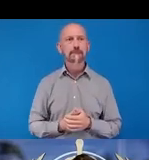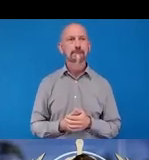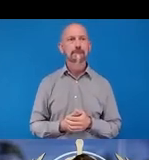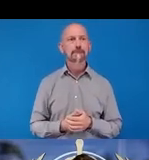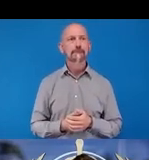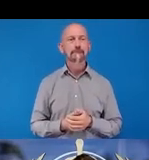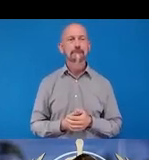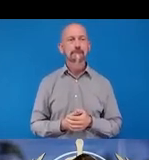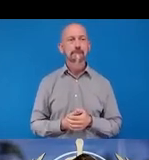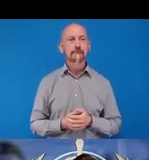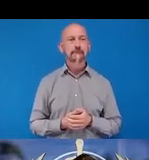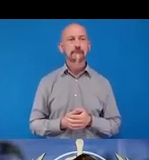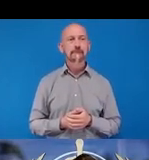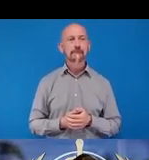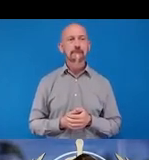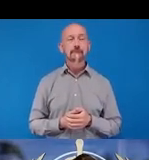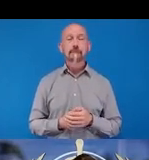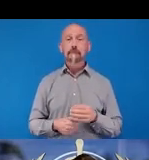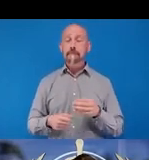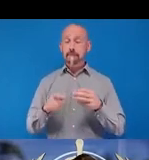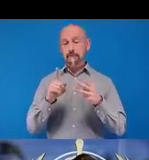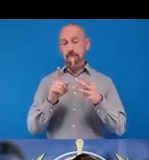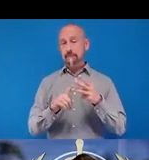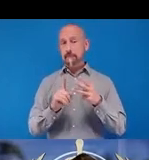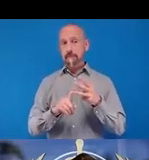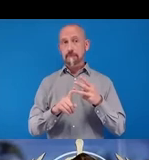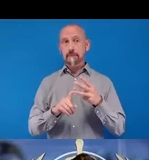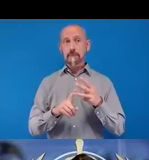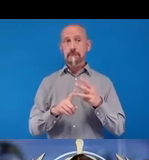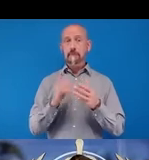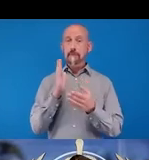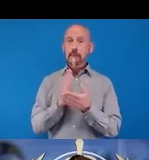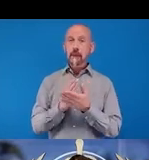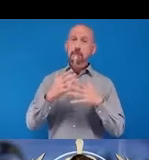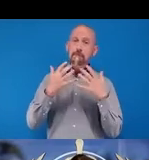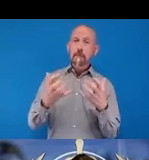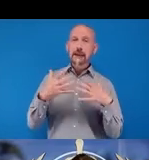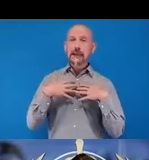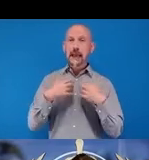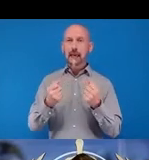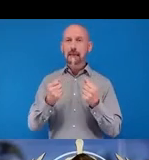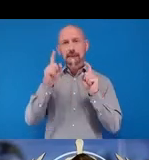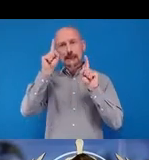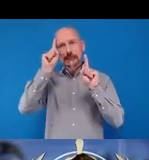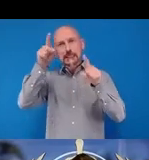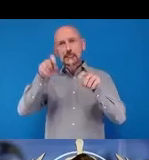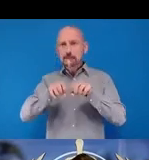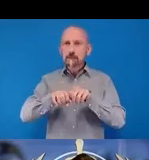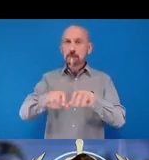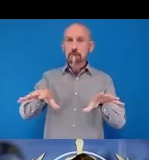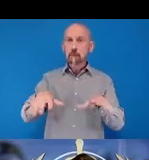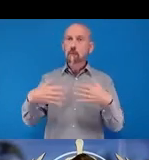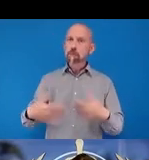seen great successful in public health initiatives over the last years for infectious